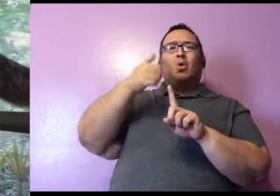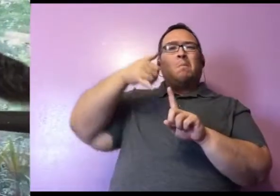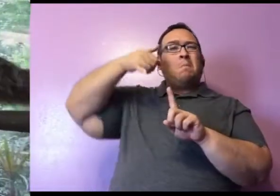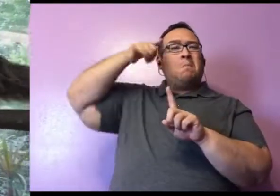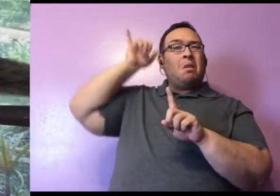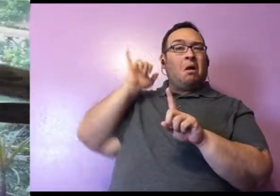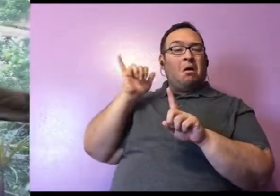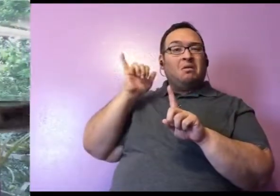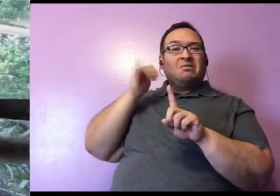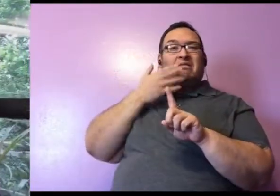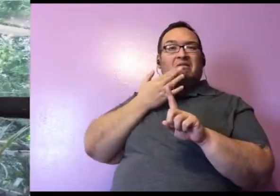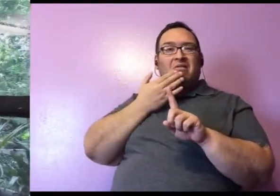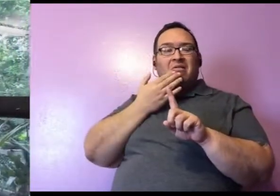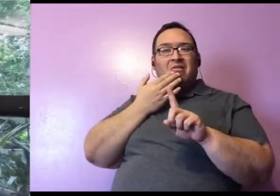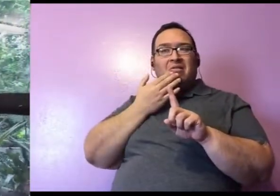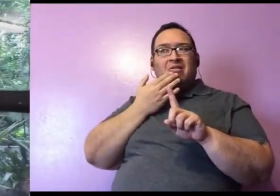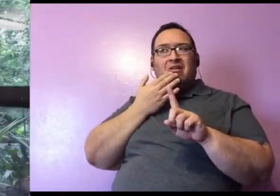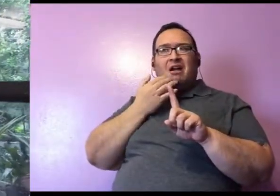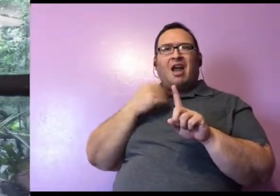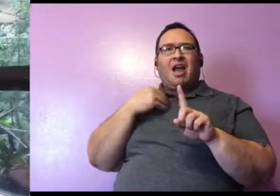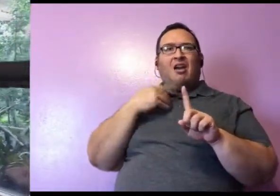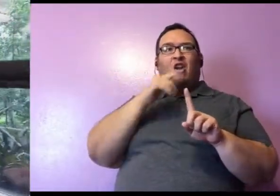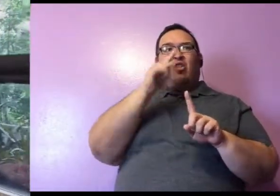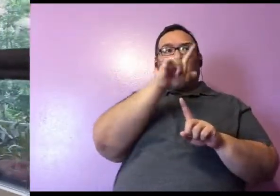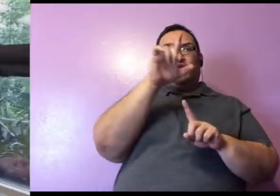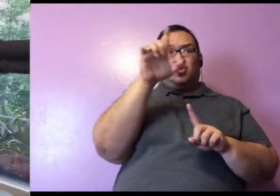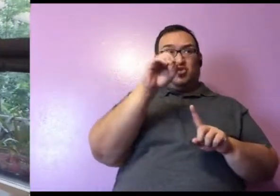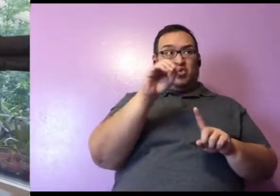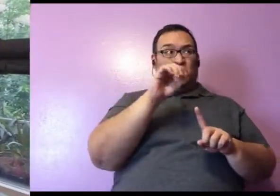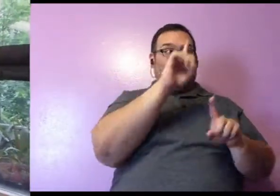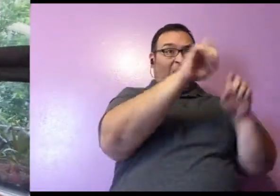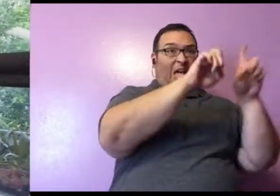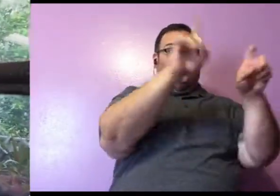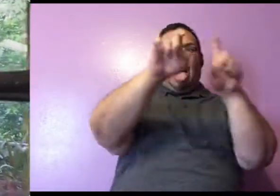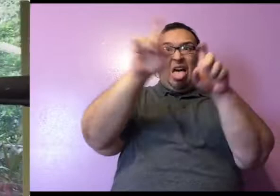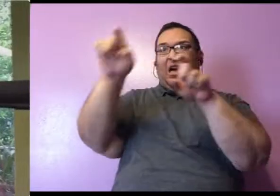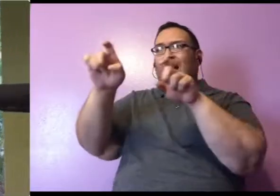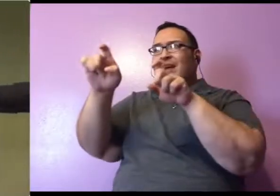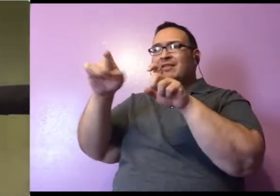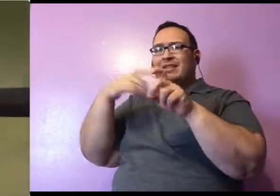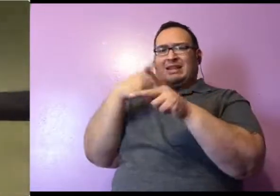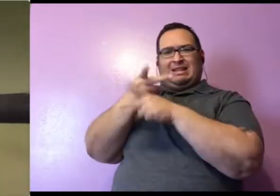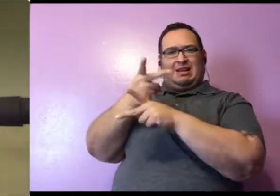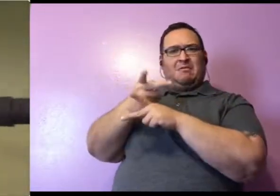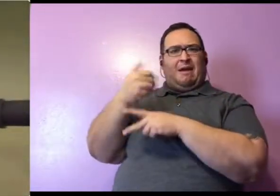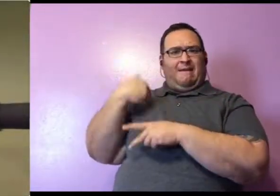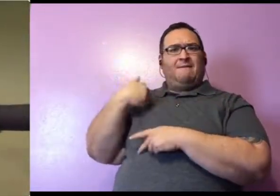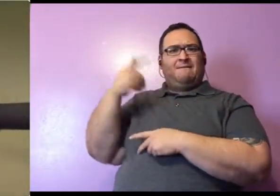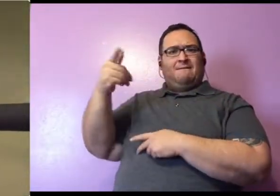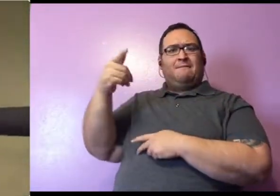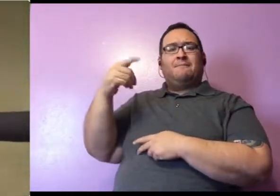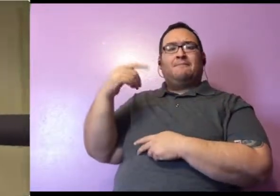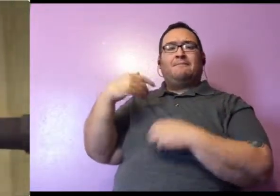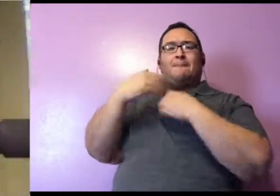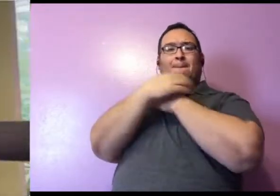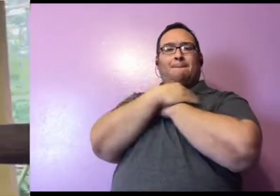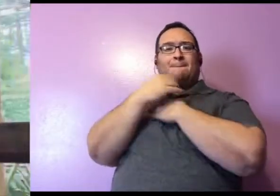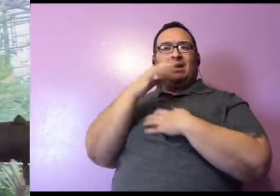that we've ever seen. And we've talked to a lot of other zookeepers at other zoos who have taken care of bearcats. And she's actually the lightest in color